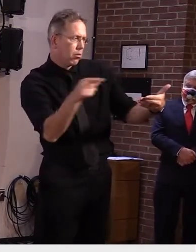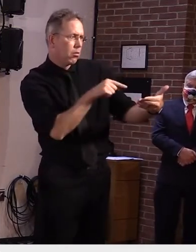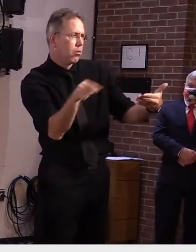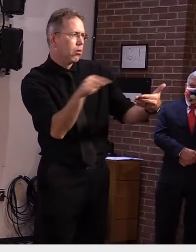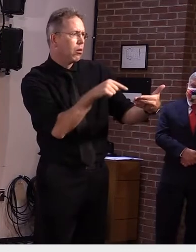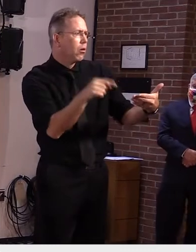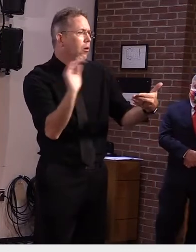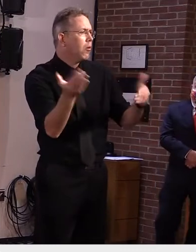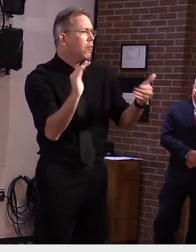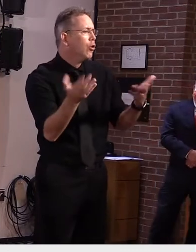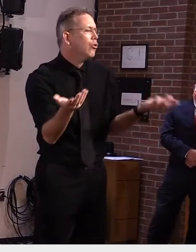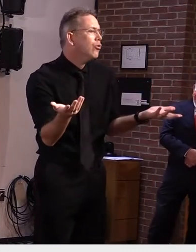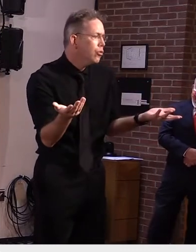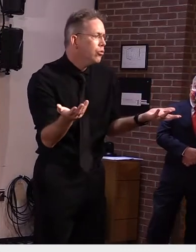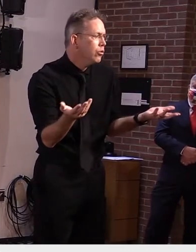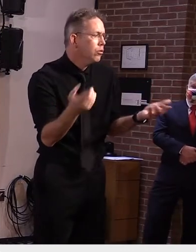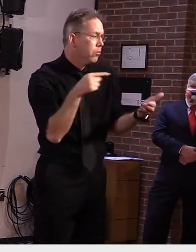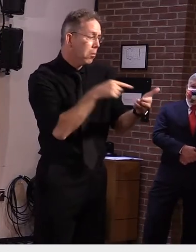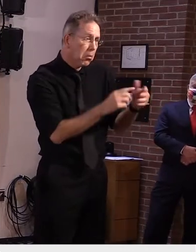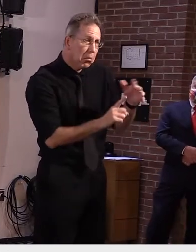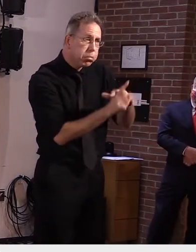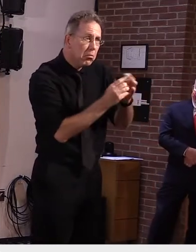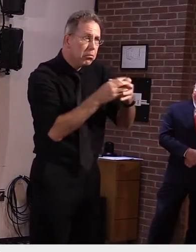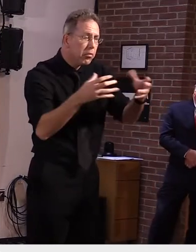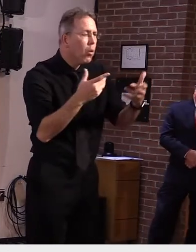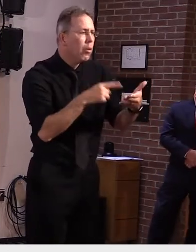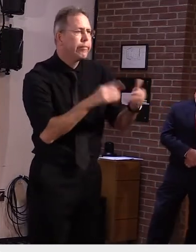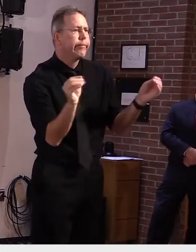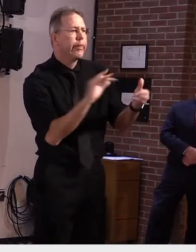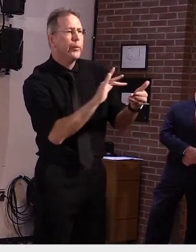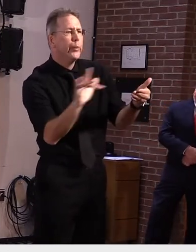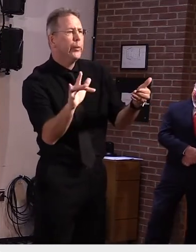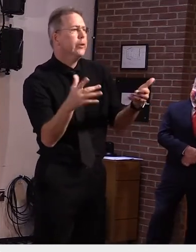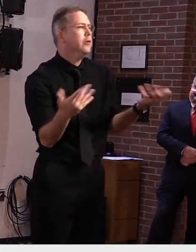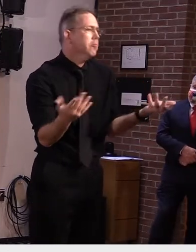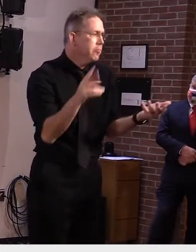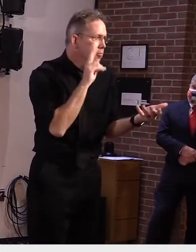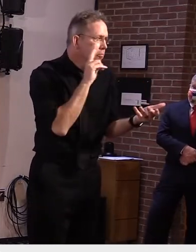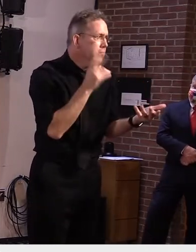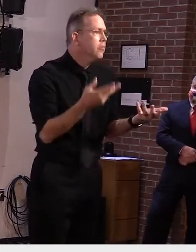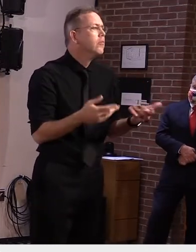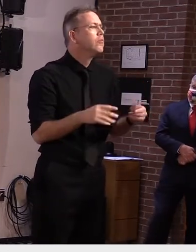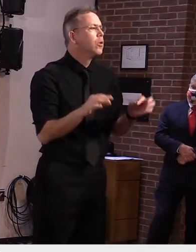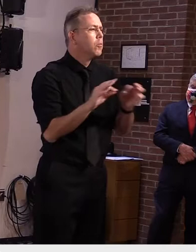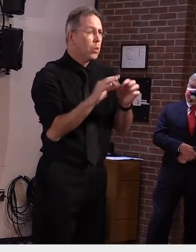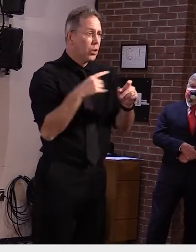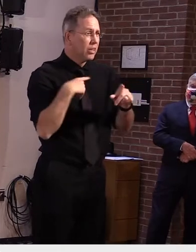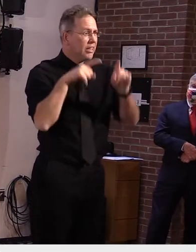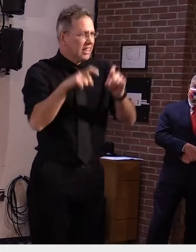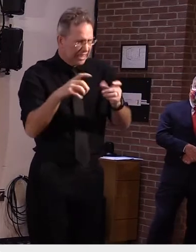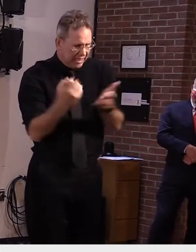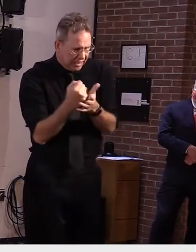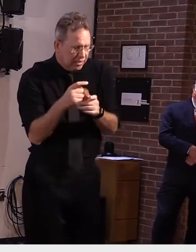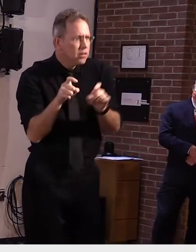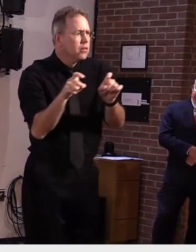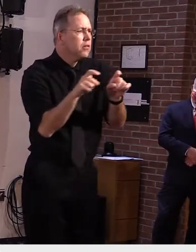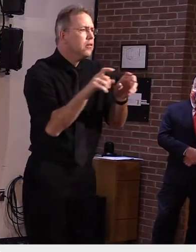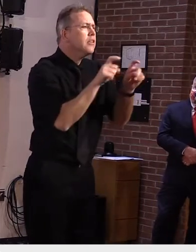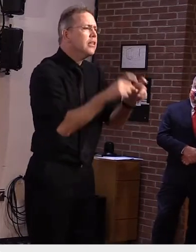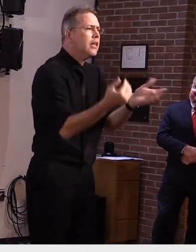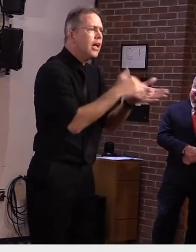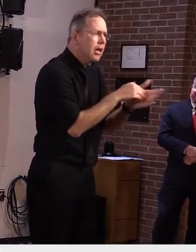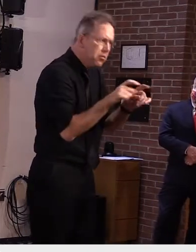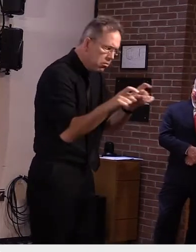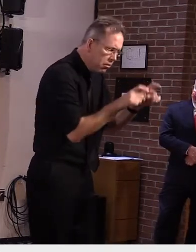surveillance testing sentinel testing and so forth which is helpful to provide us with information about the spread and the amount of